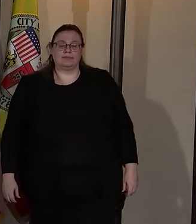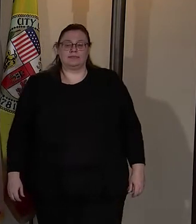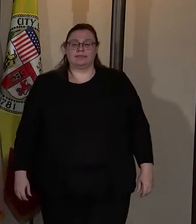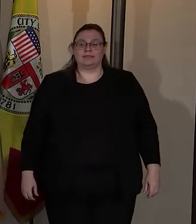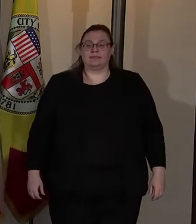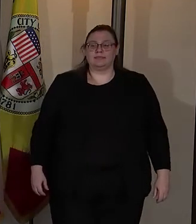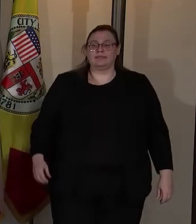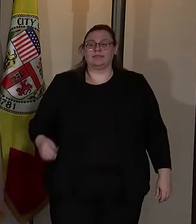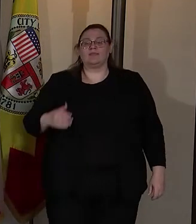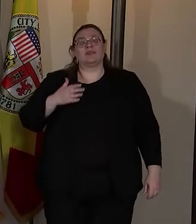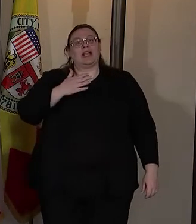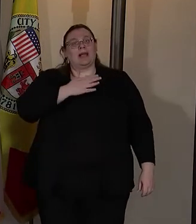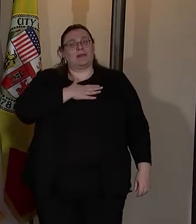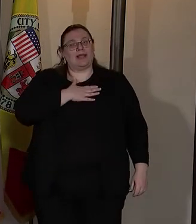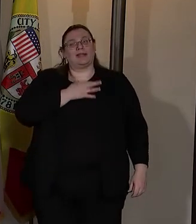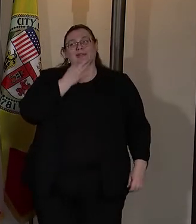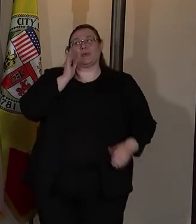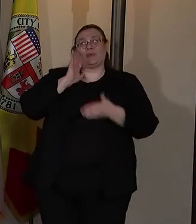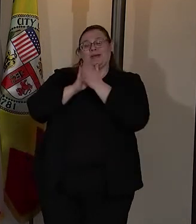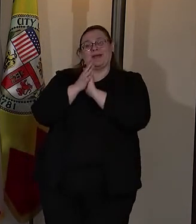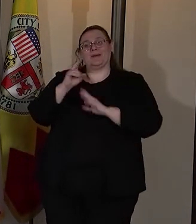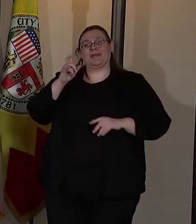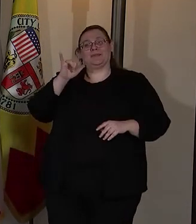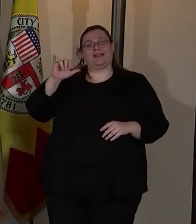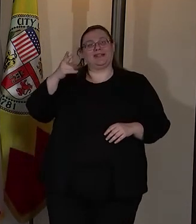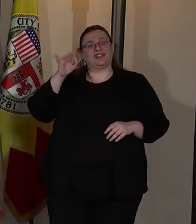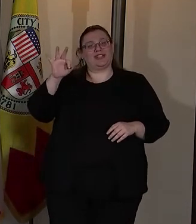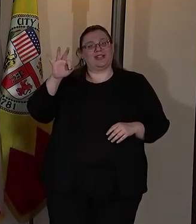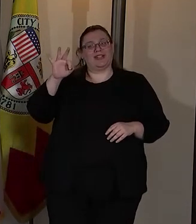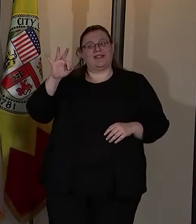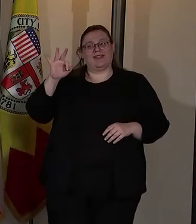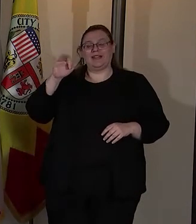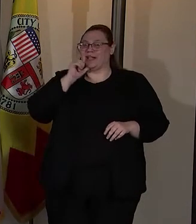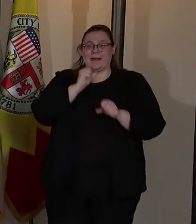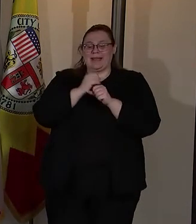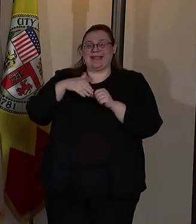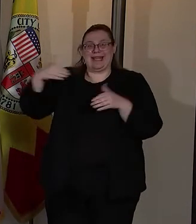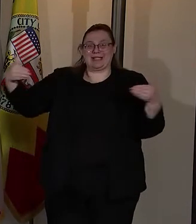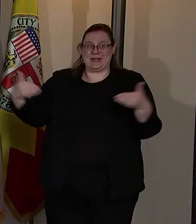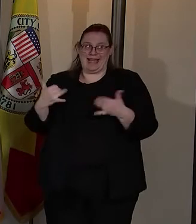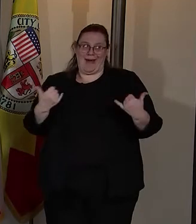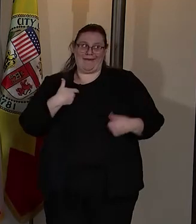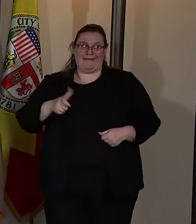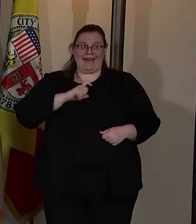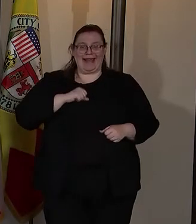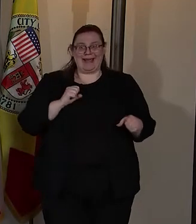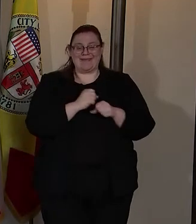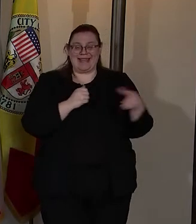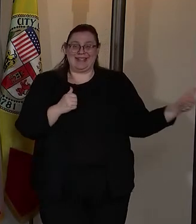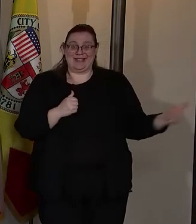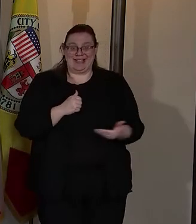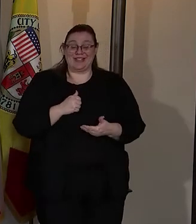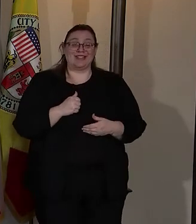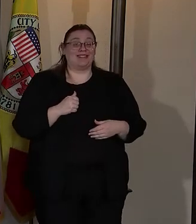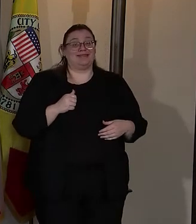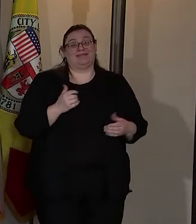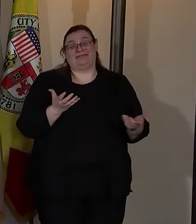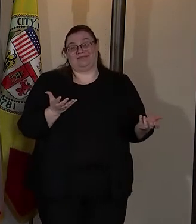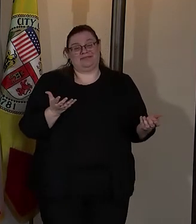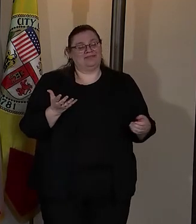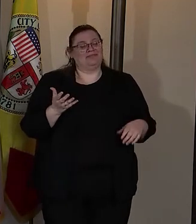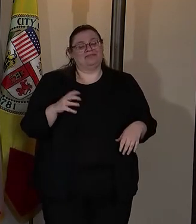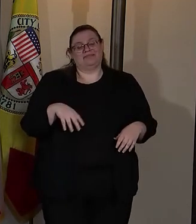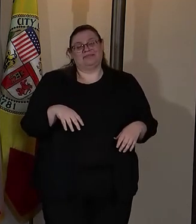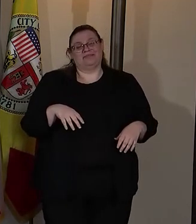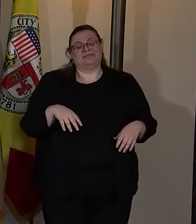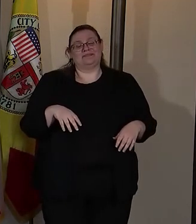I'm glad soon-to-be Deputy Chief Tengredes did not make the next introduction because I get to do it now. Which is really, if